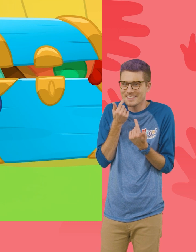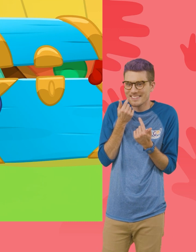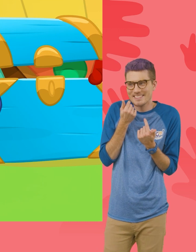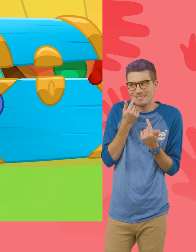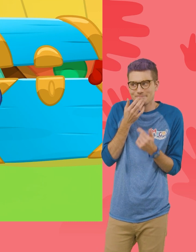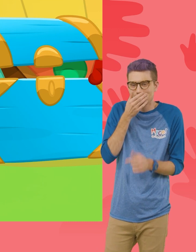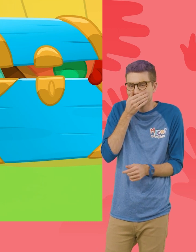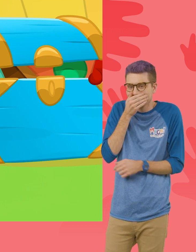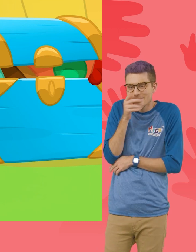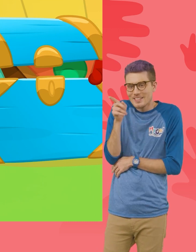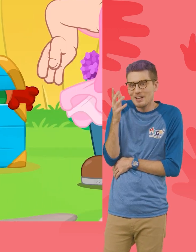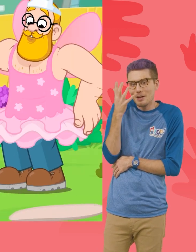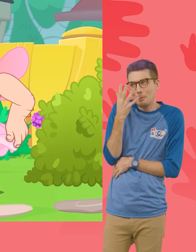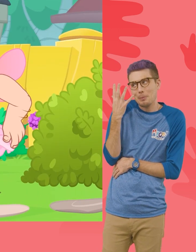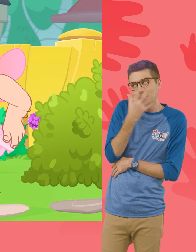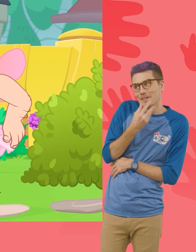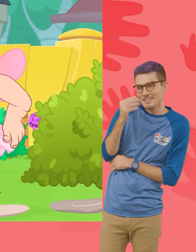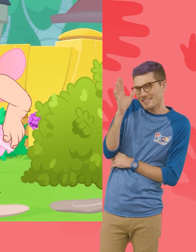You look beautiful, Daddy!